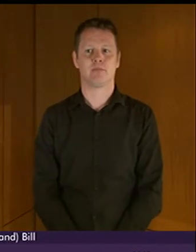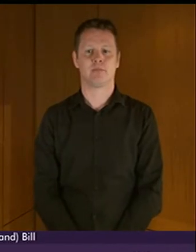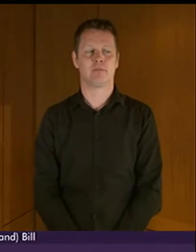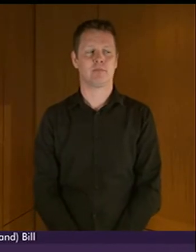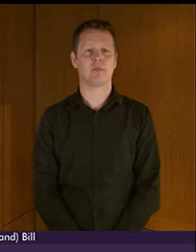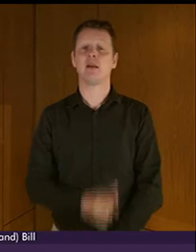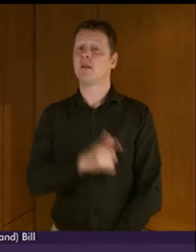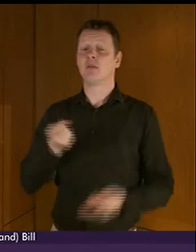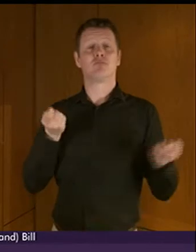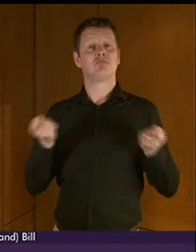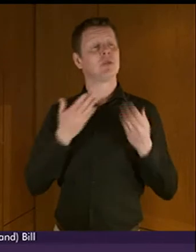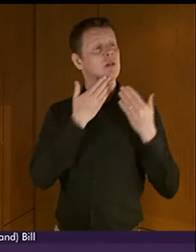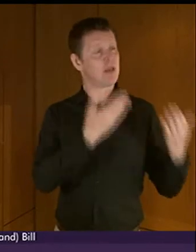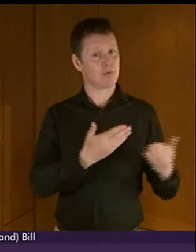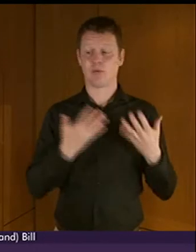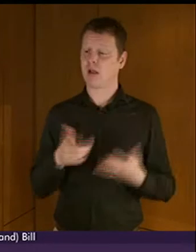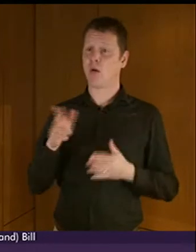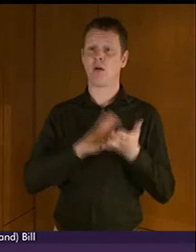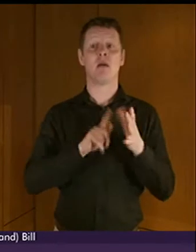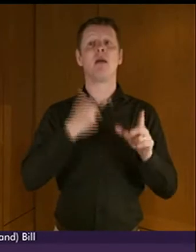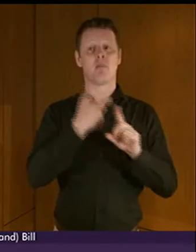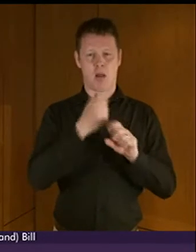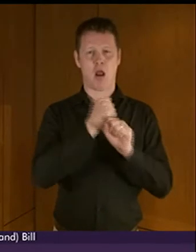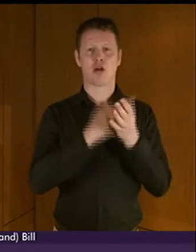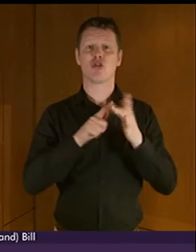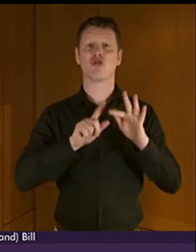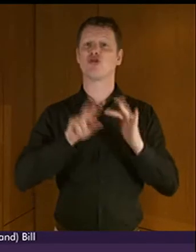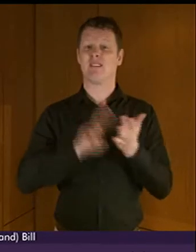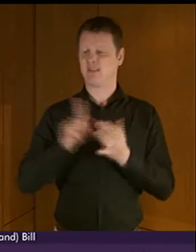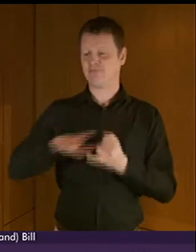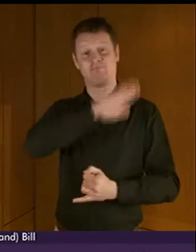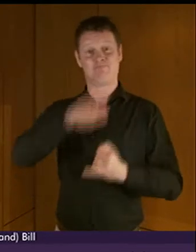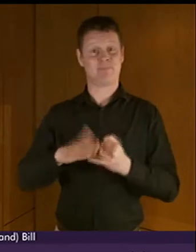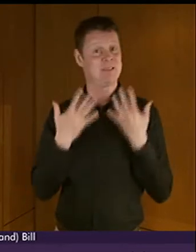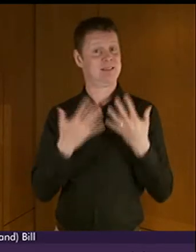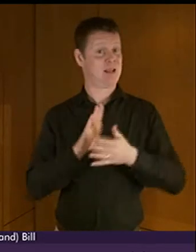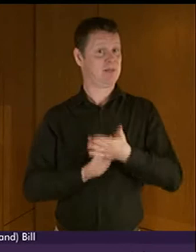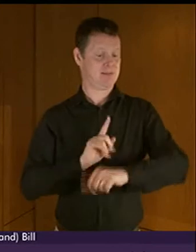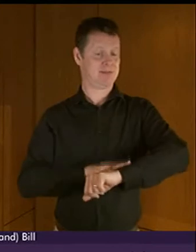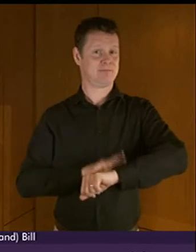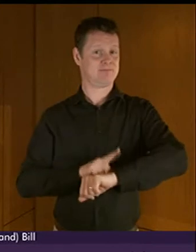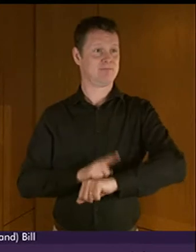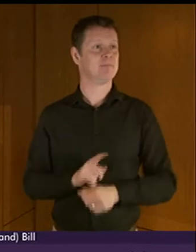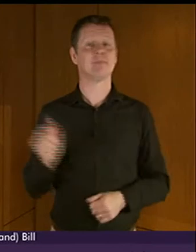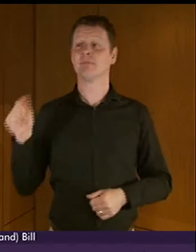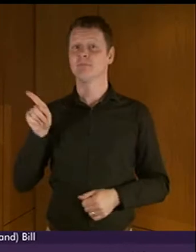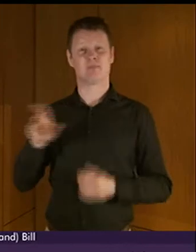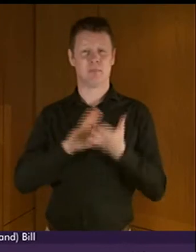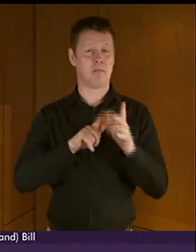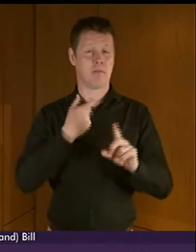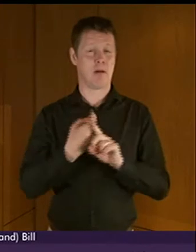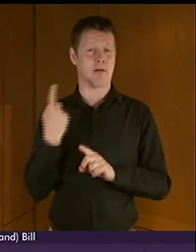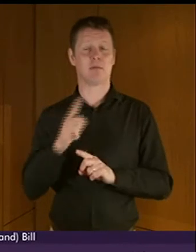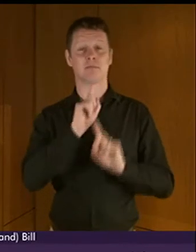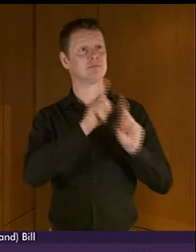Thank you Can I now call on Mark Griffin to wind up ten minutes Mr Griffin Thank you President officer I would like to thank